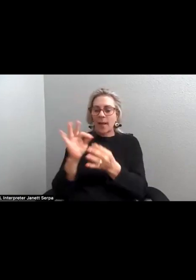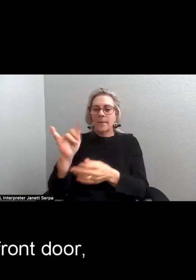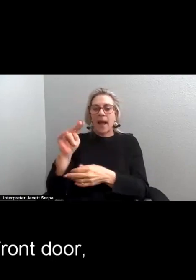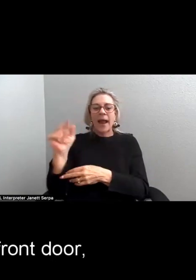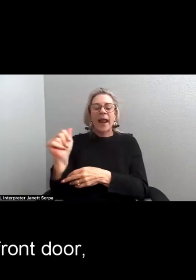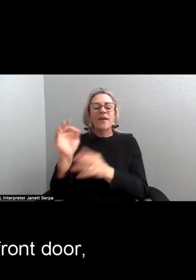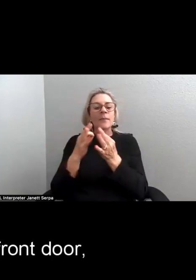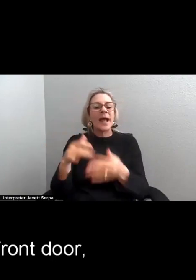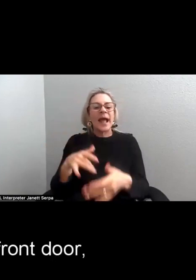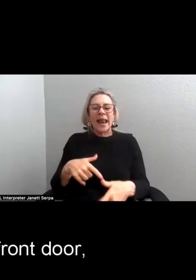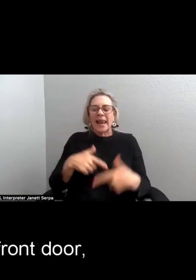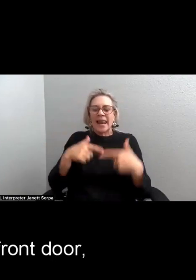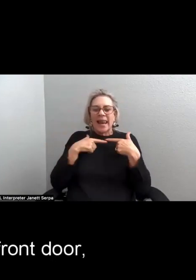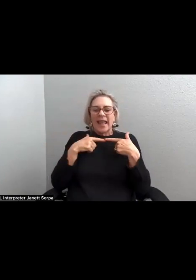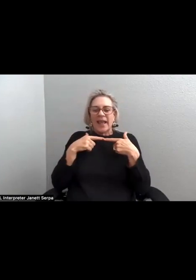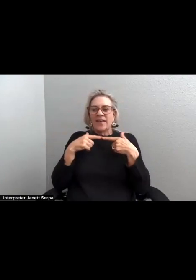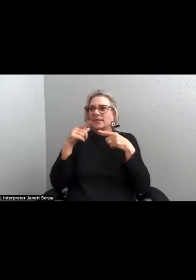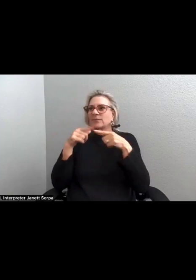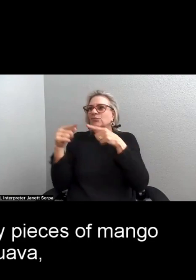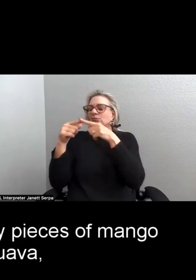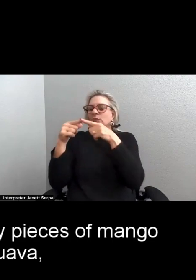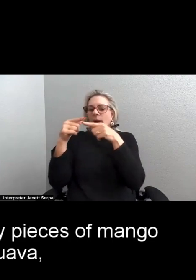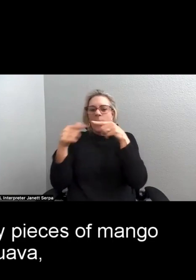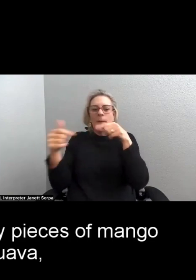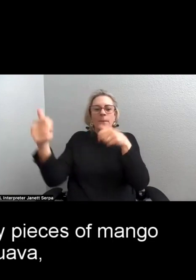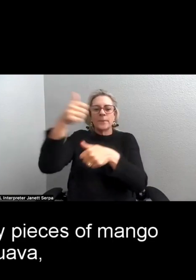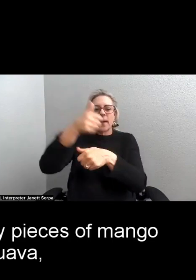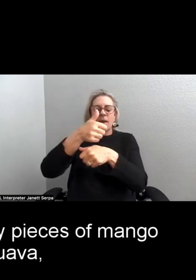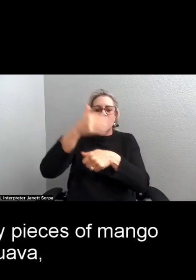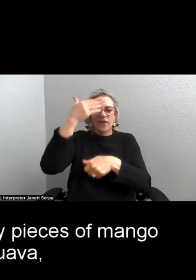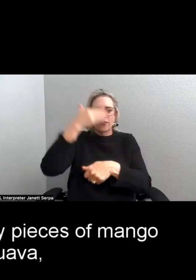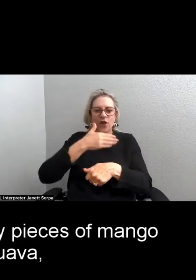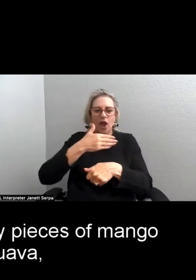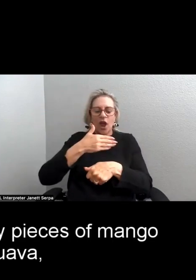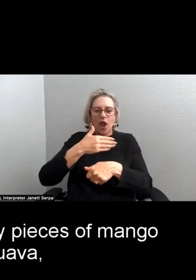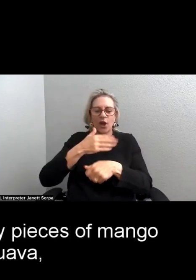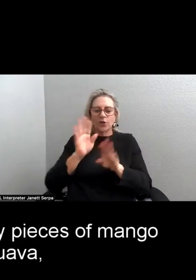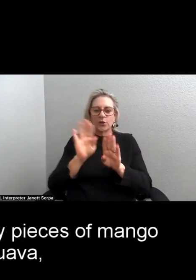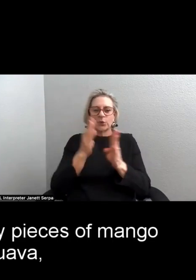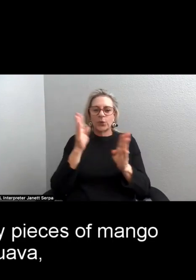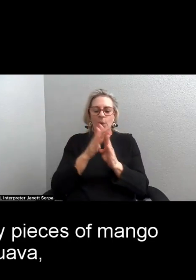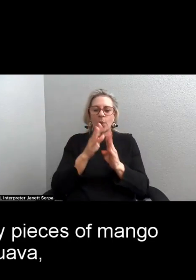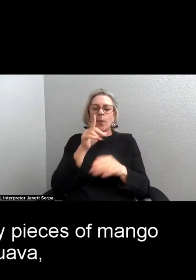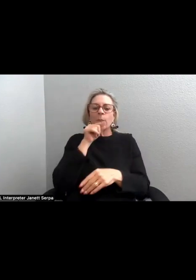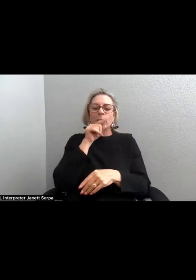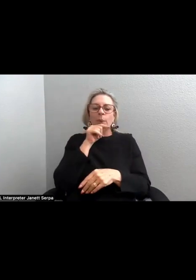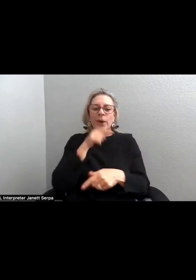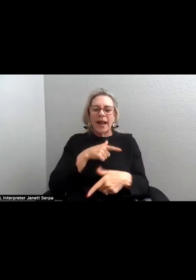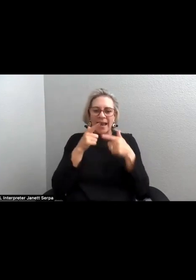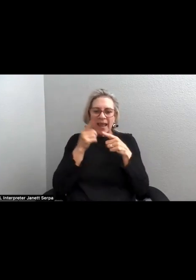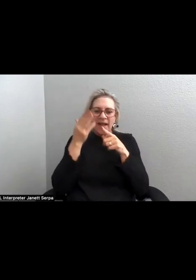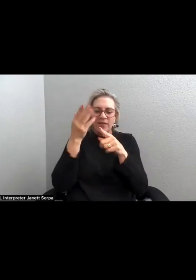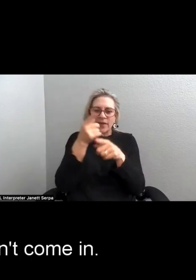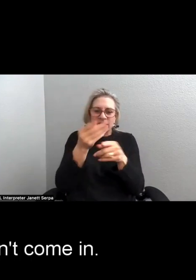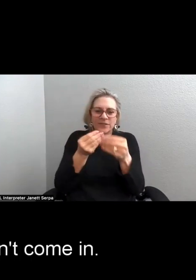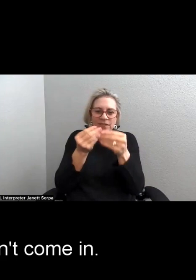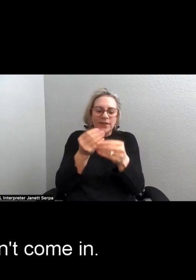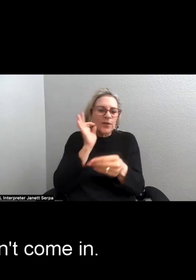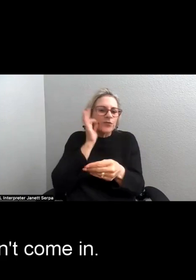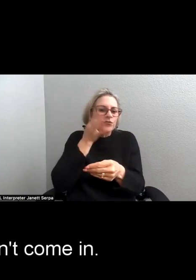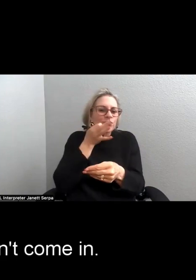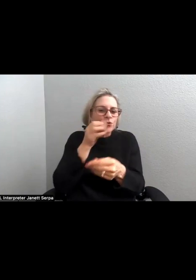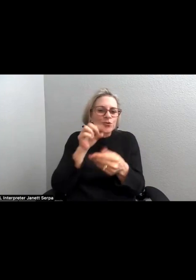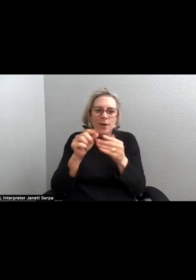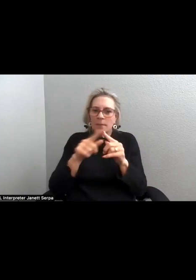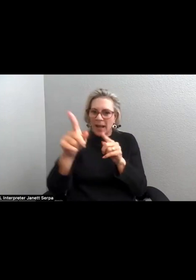above the front door, that he fed them tiny pieces of mango and guava, that they